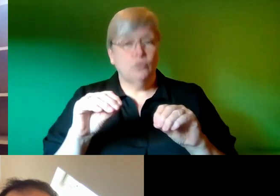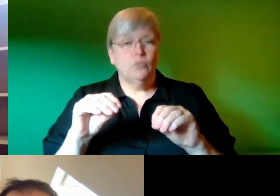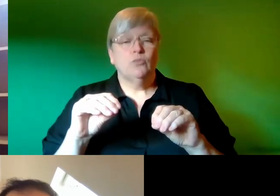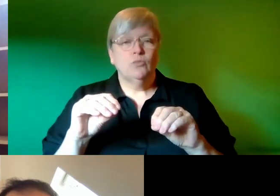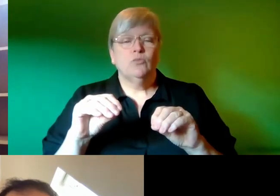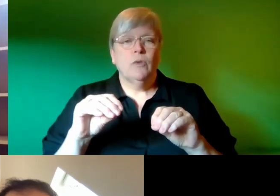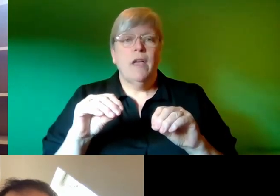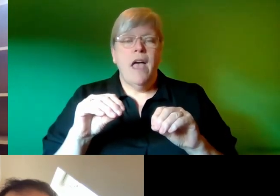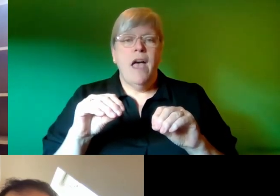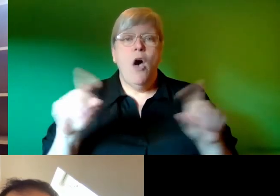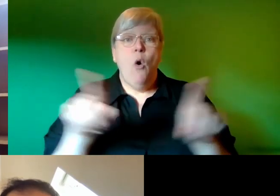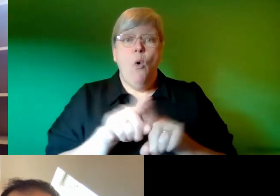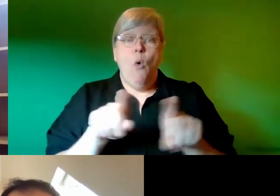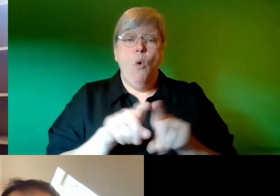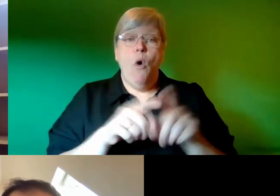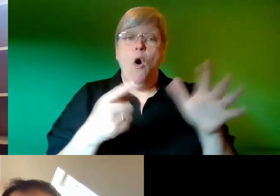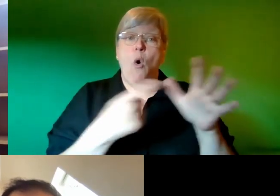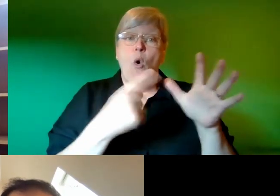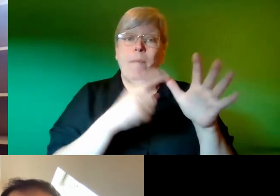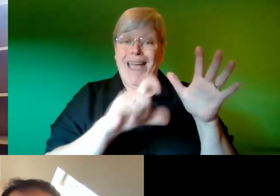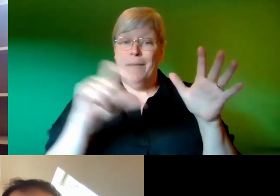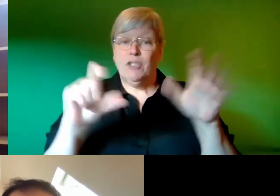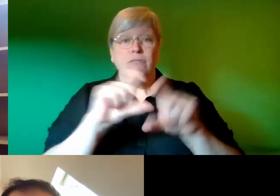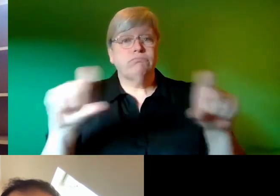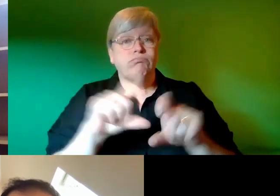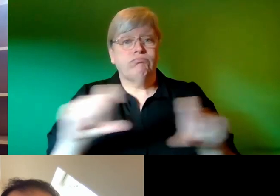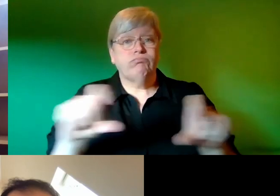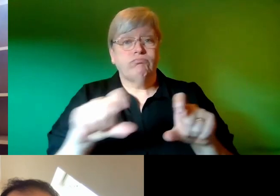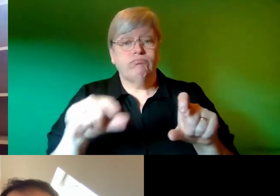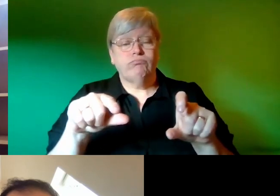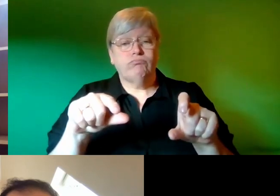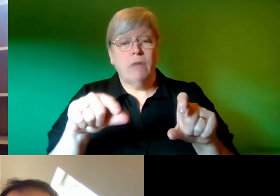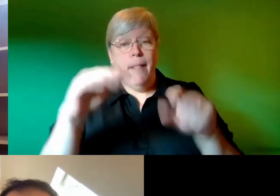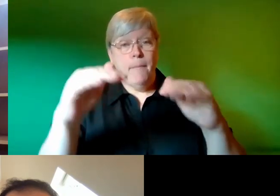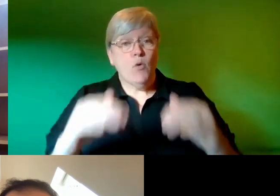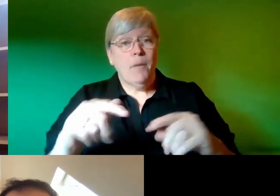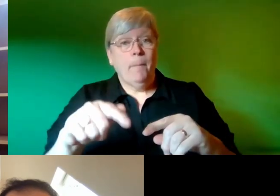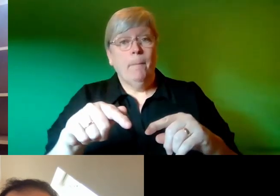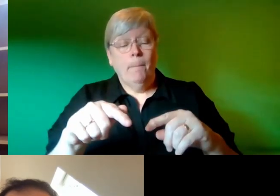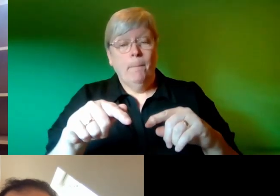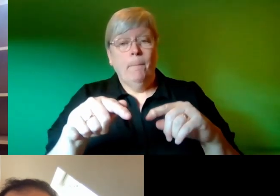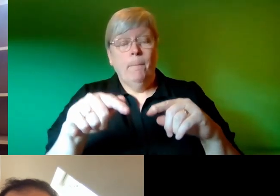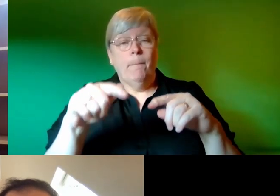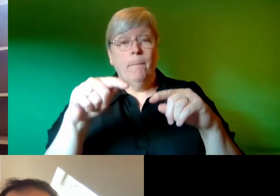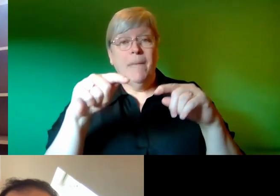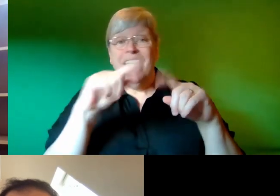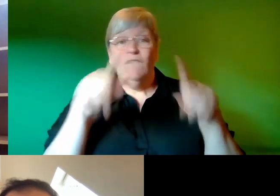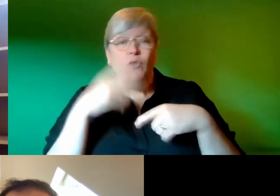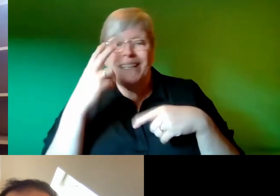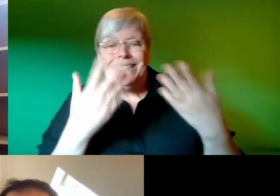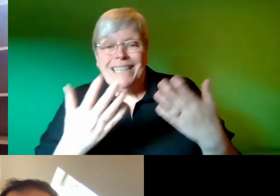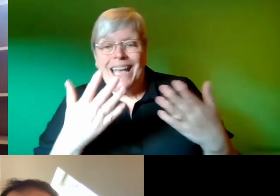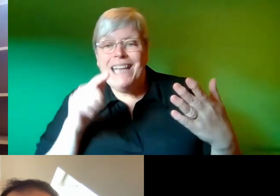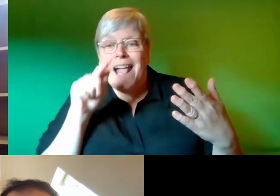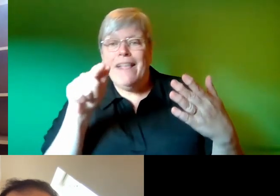And we also have automatic captions at the bottom so if you want to enable those and you can't see them you can